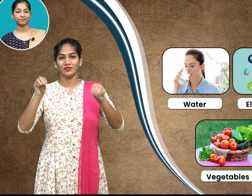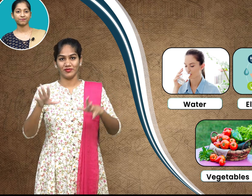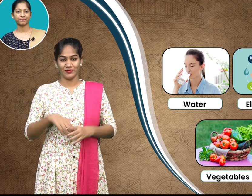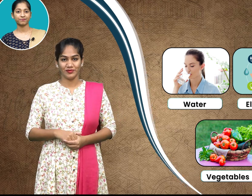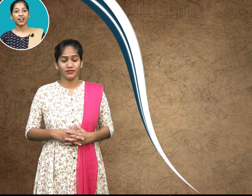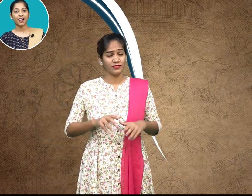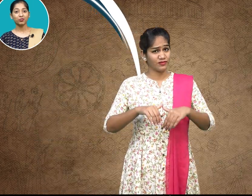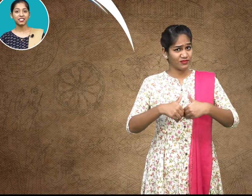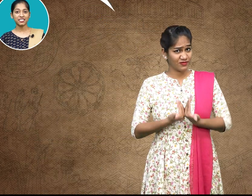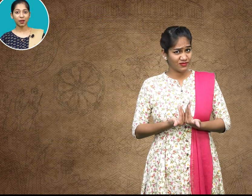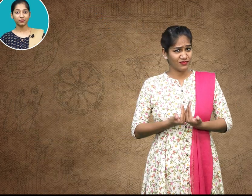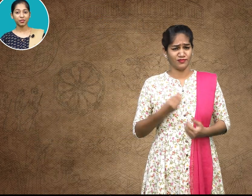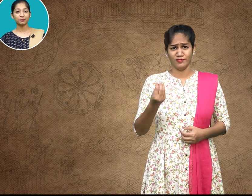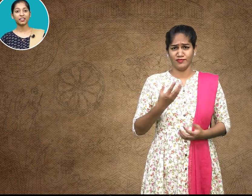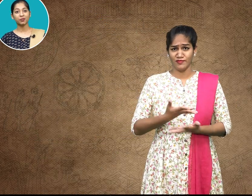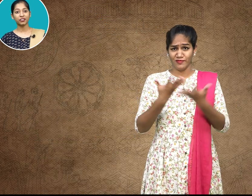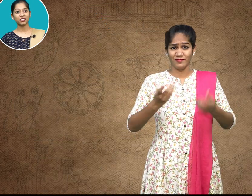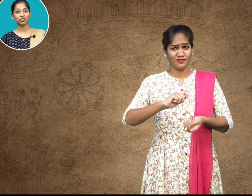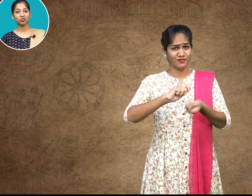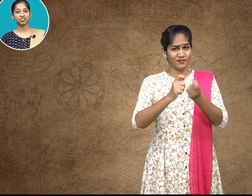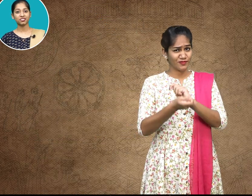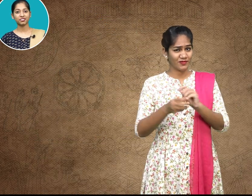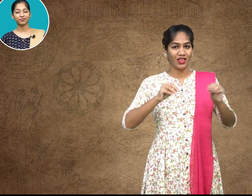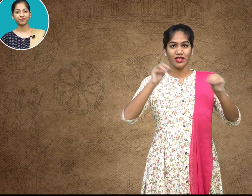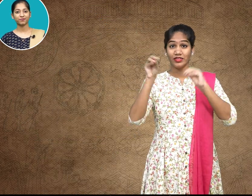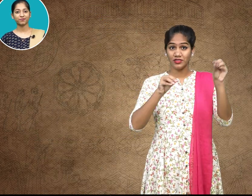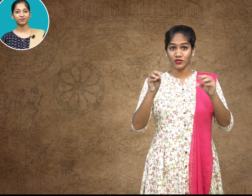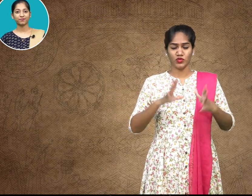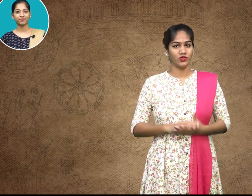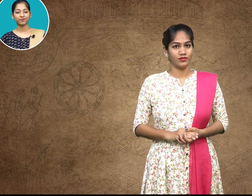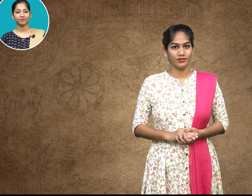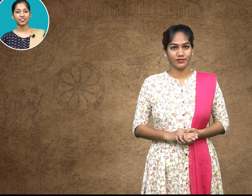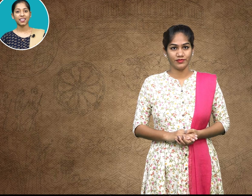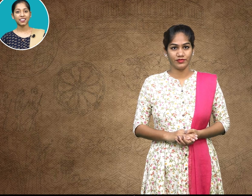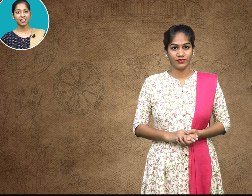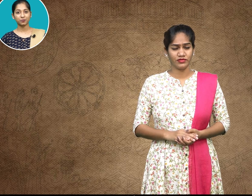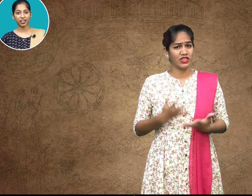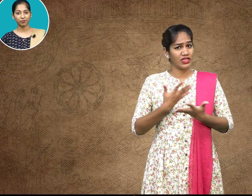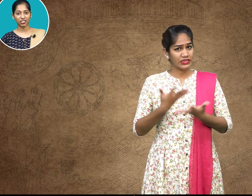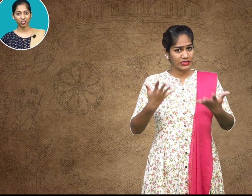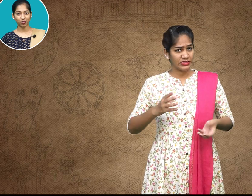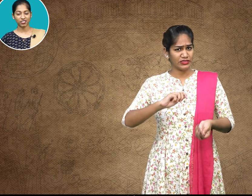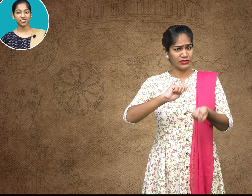how does something become a resource how things become resources